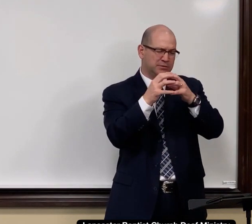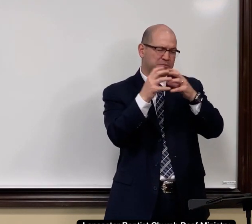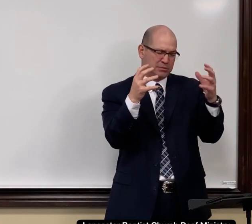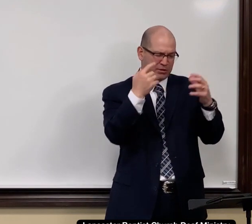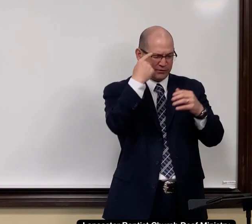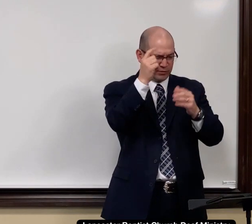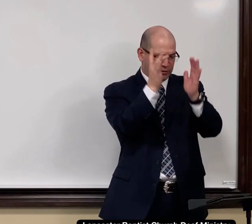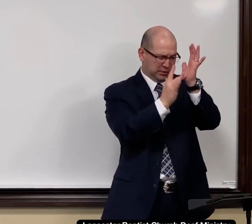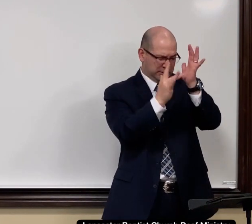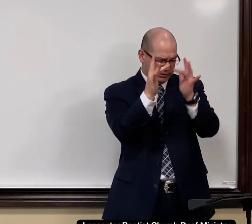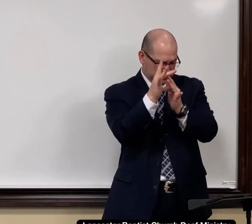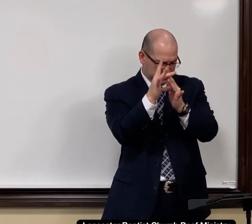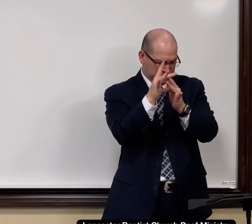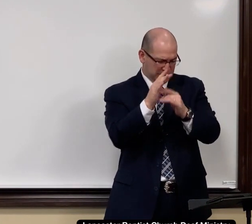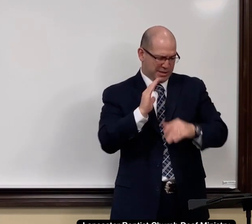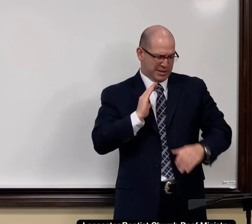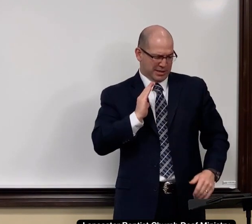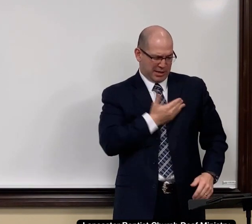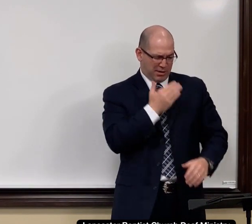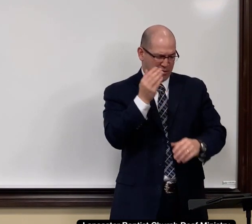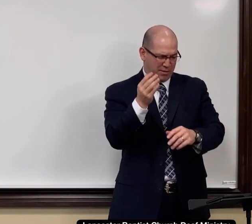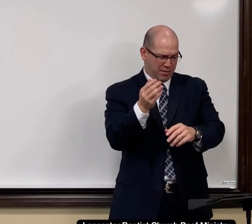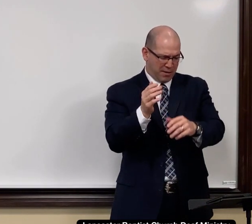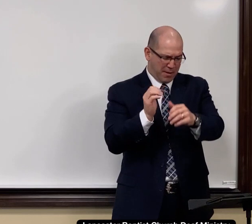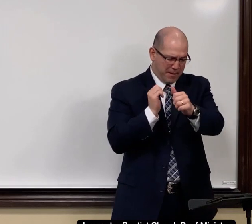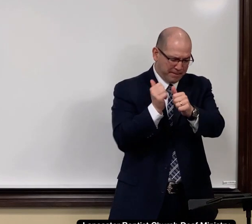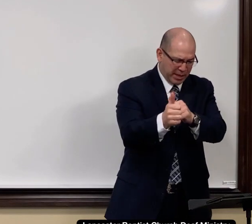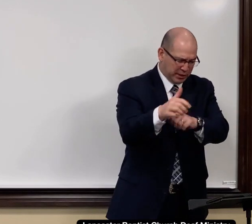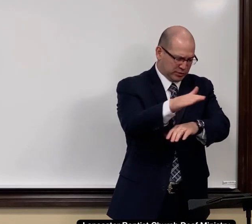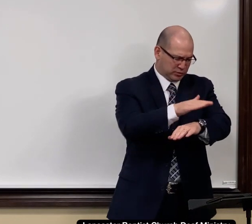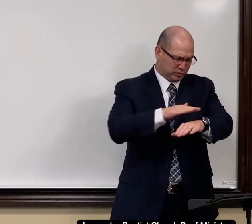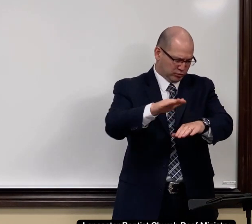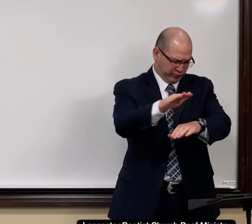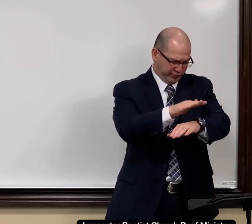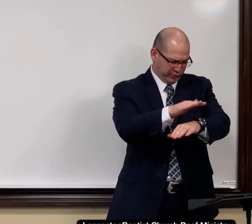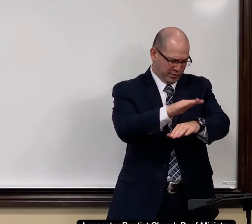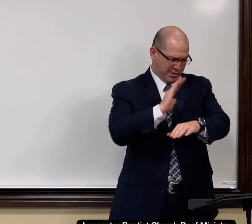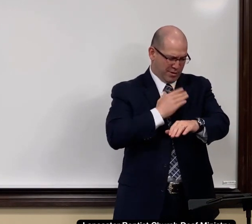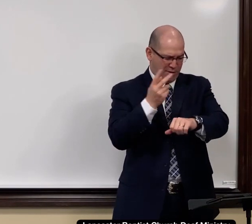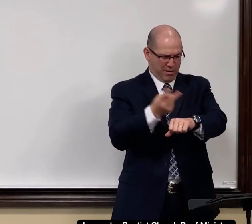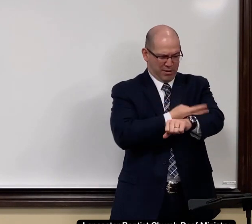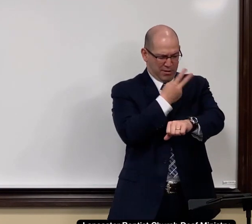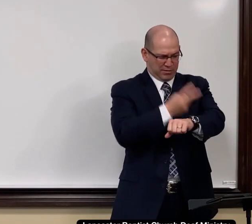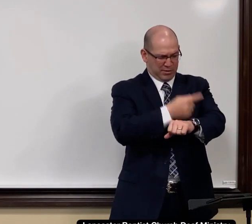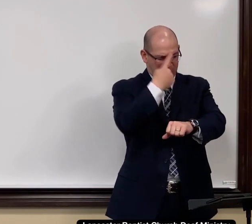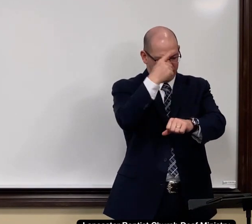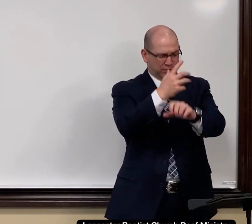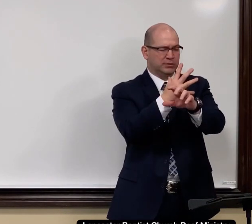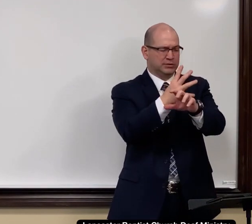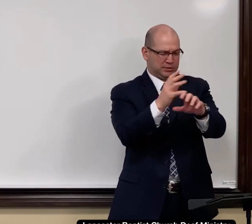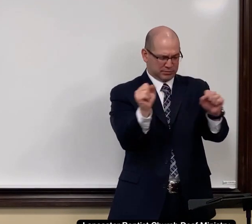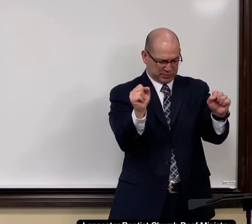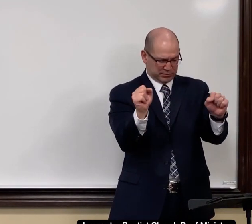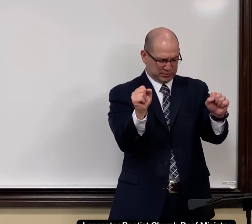We thank you so much for the Bible, for our Passover lamb,